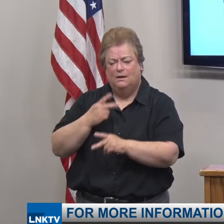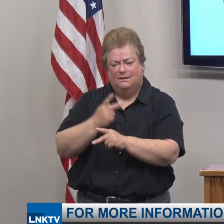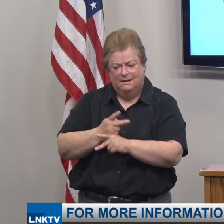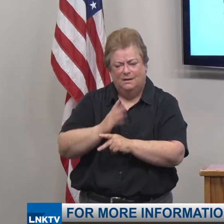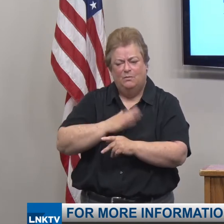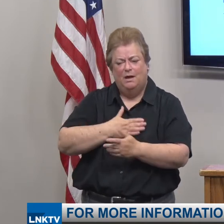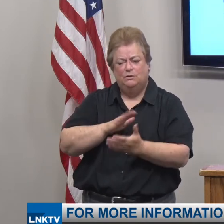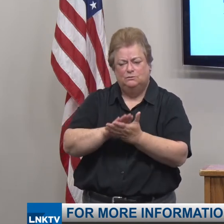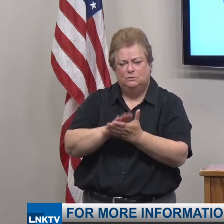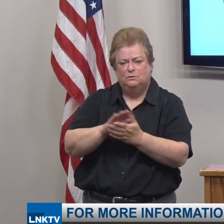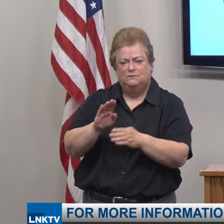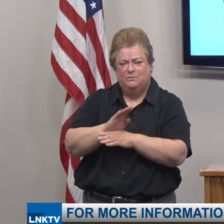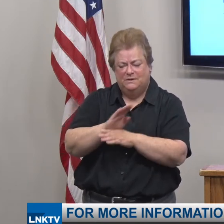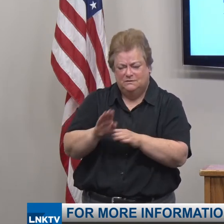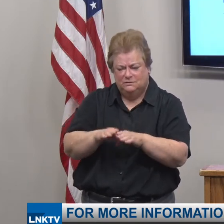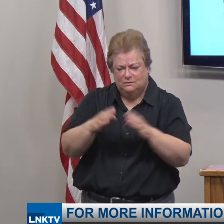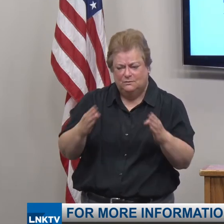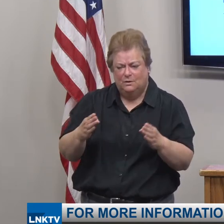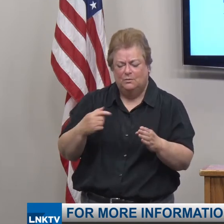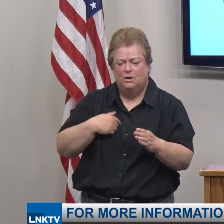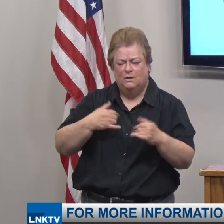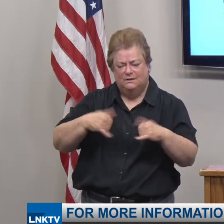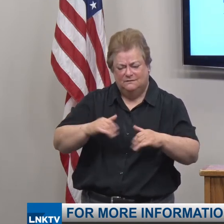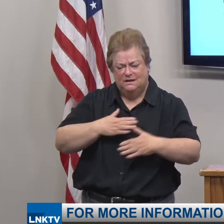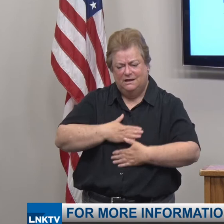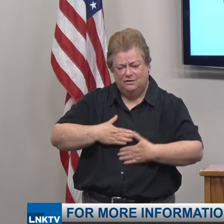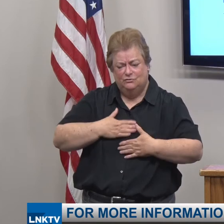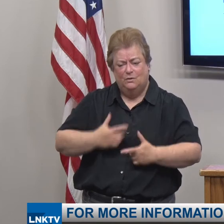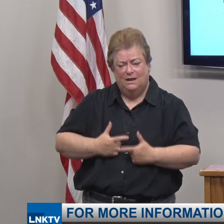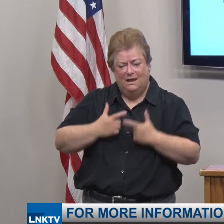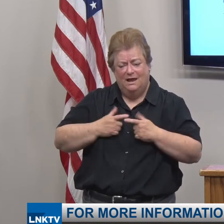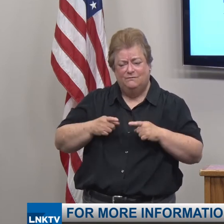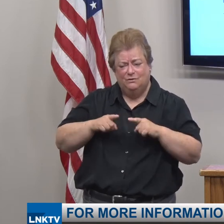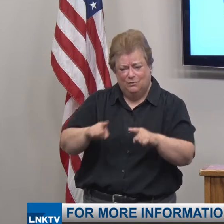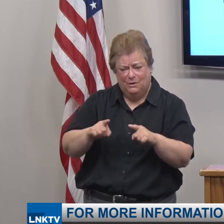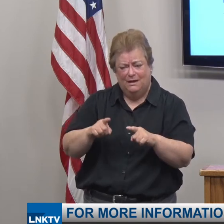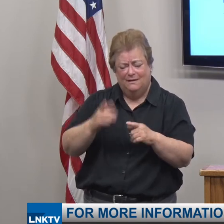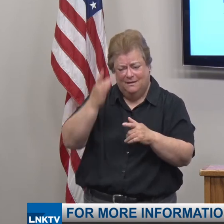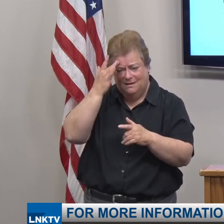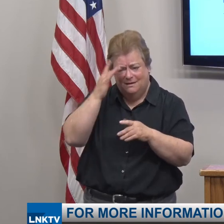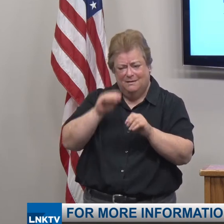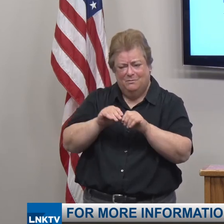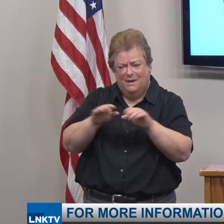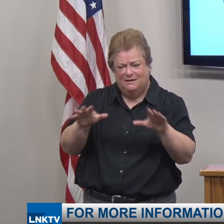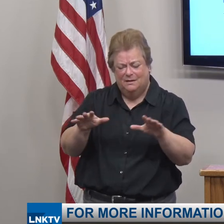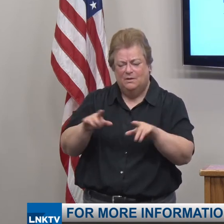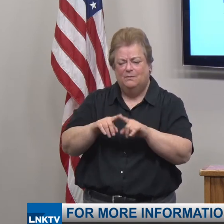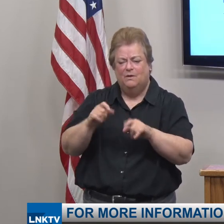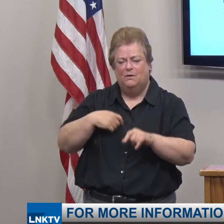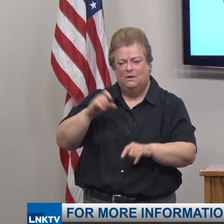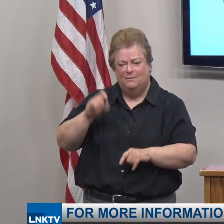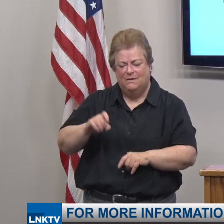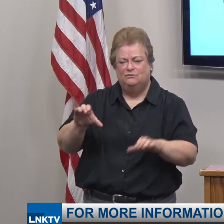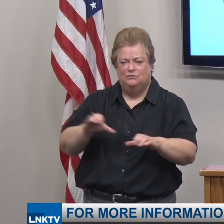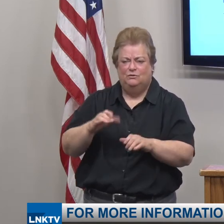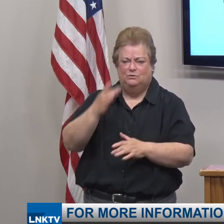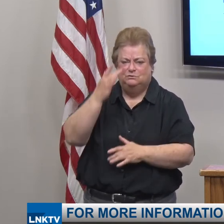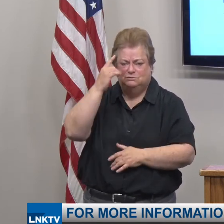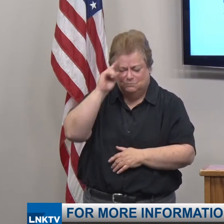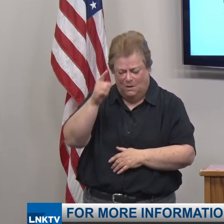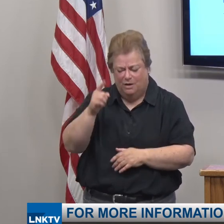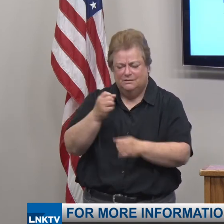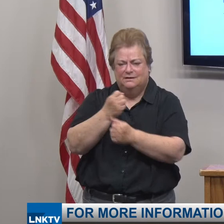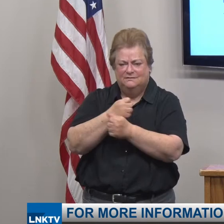businesses open. We can still enjoy life during this pandemic but we must do it in smart safe ways.